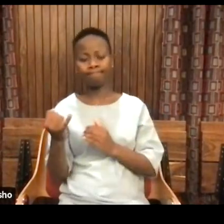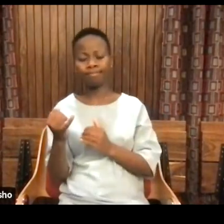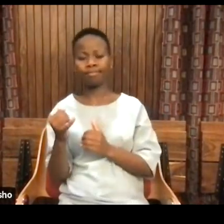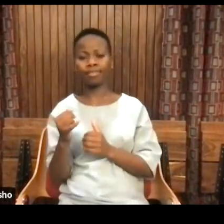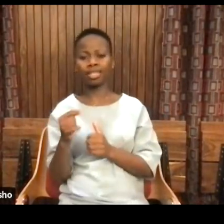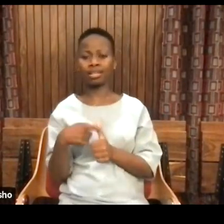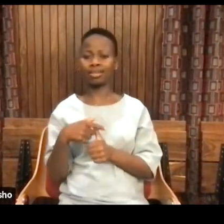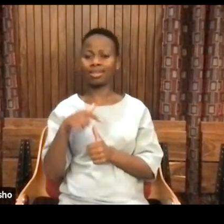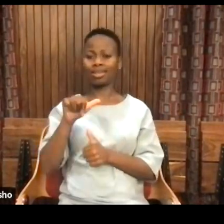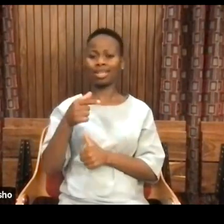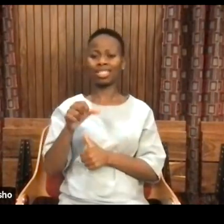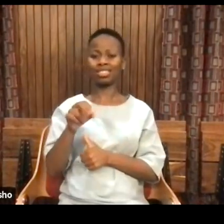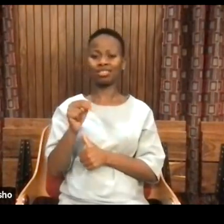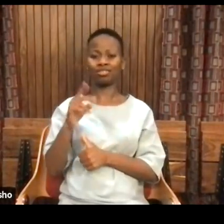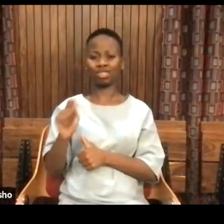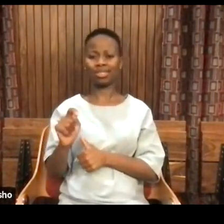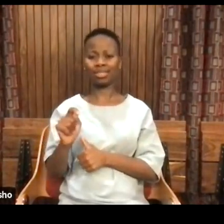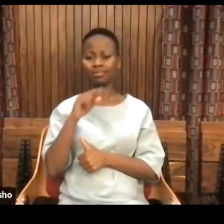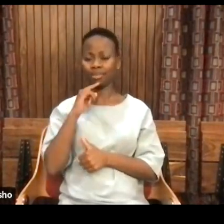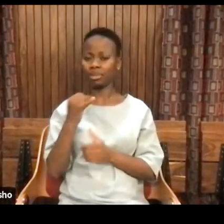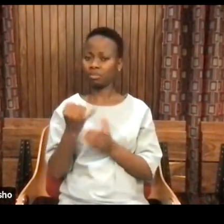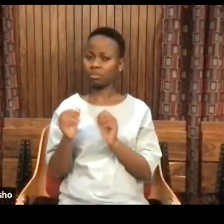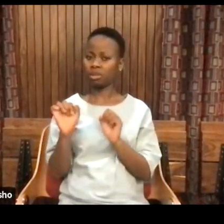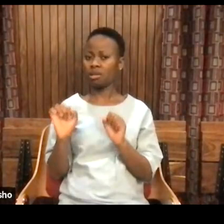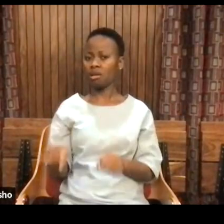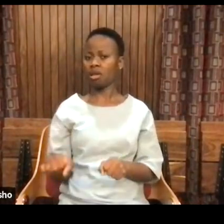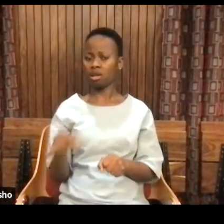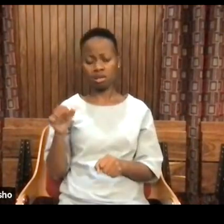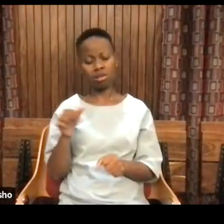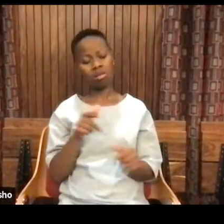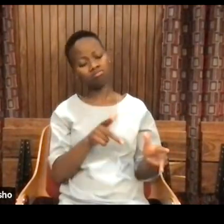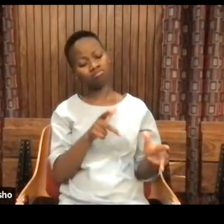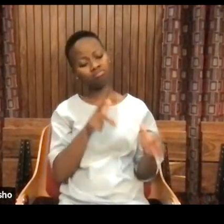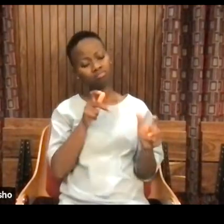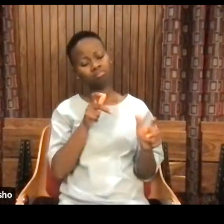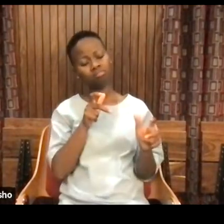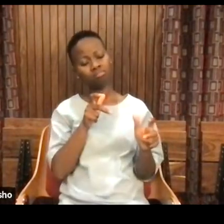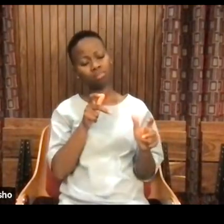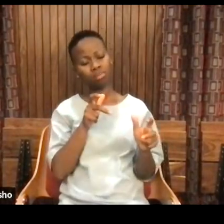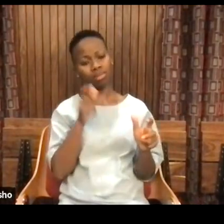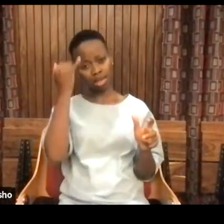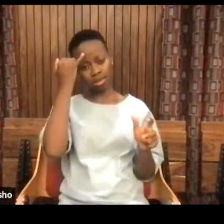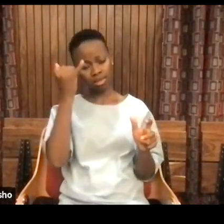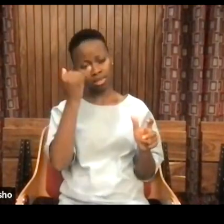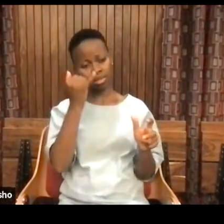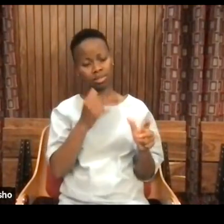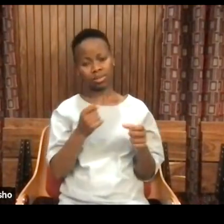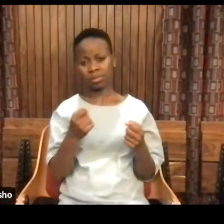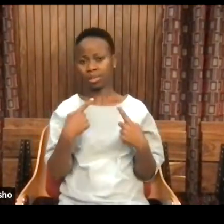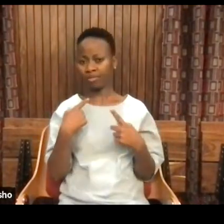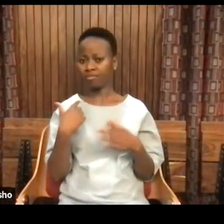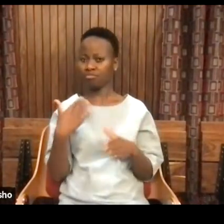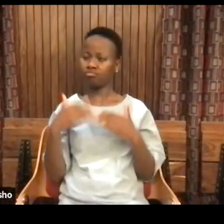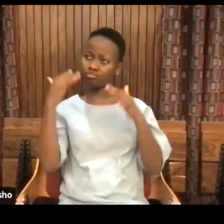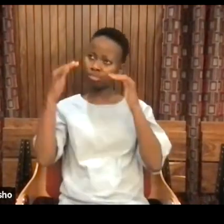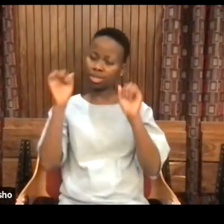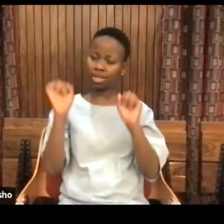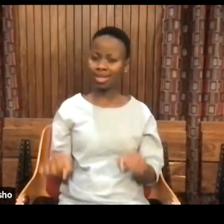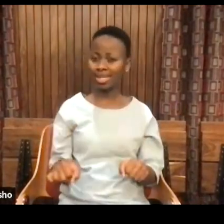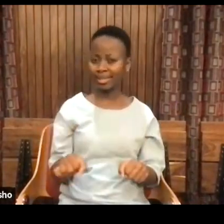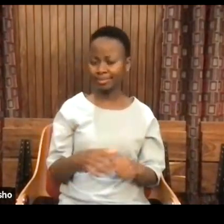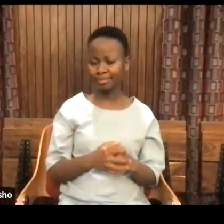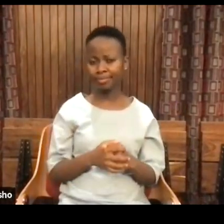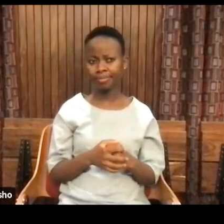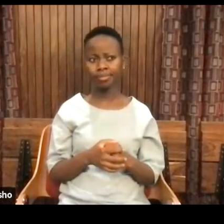respond to a lot of these ideas. So, for instance, when I was talking about my